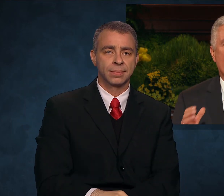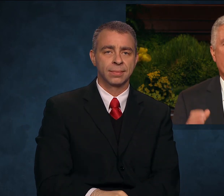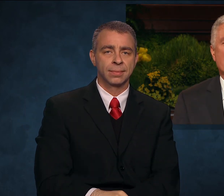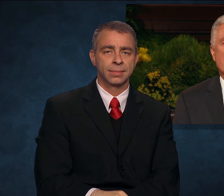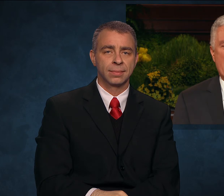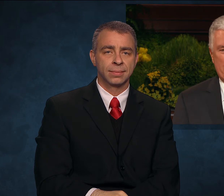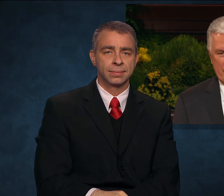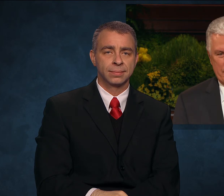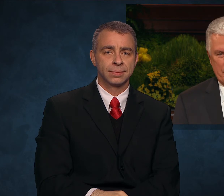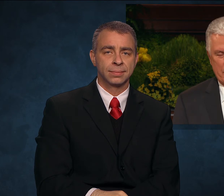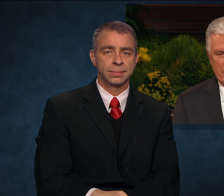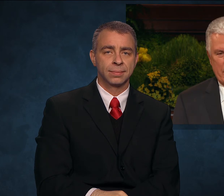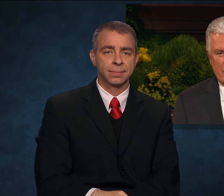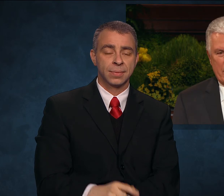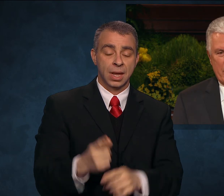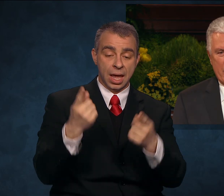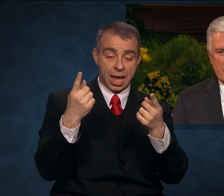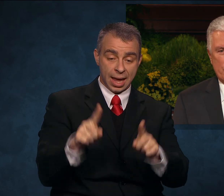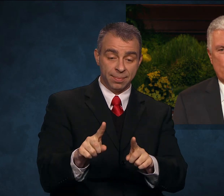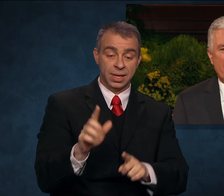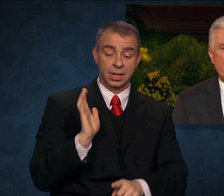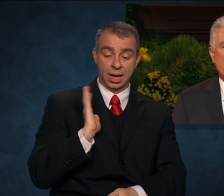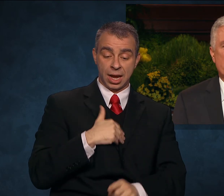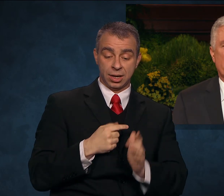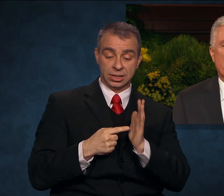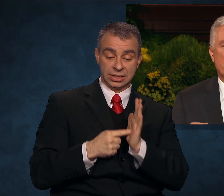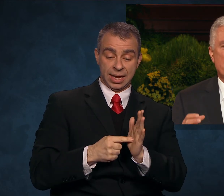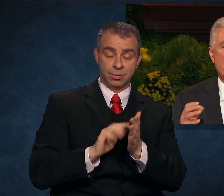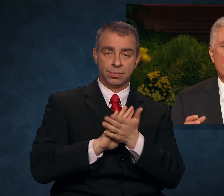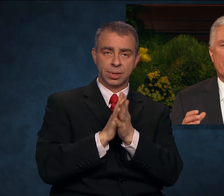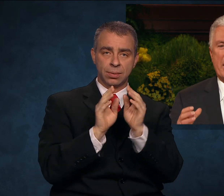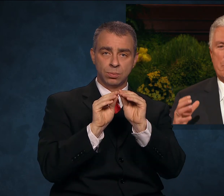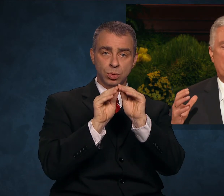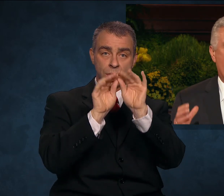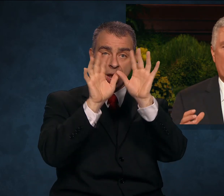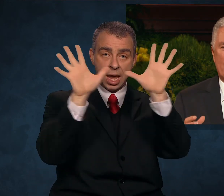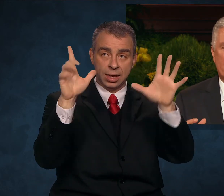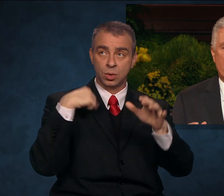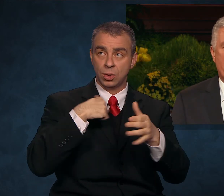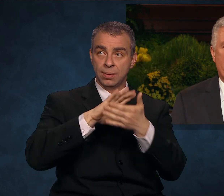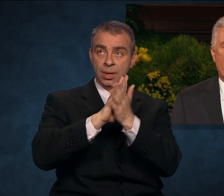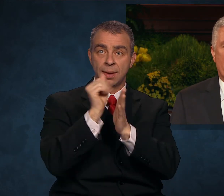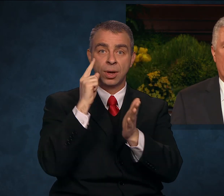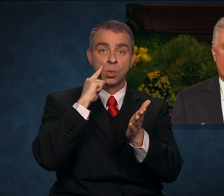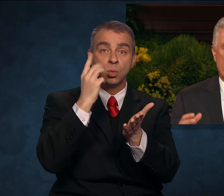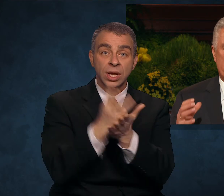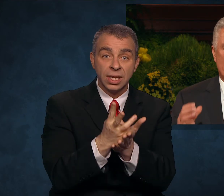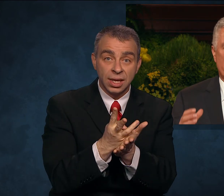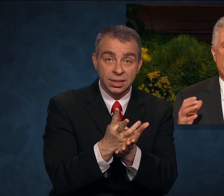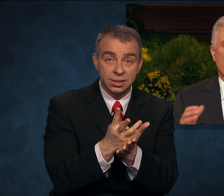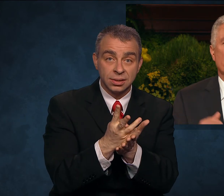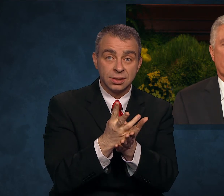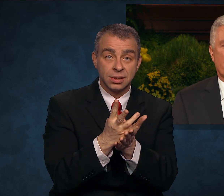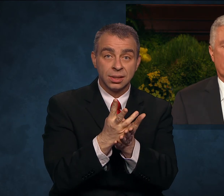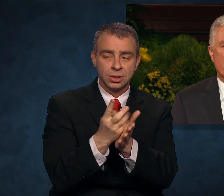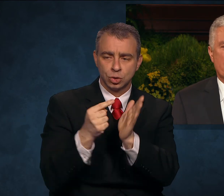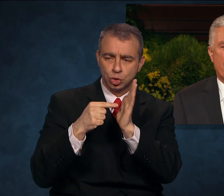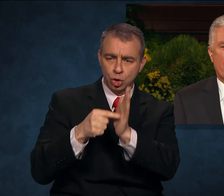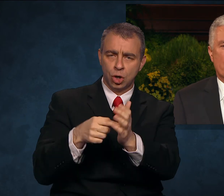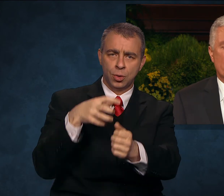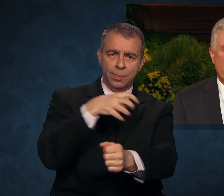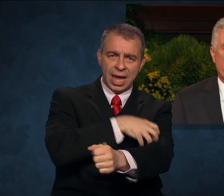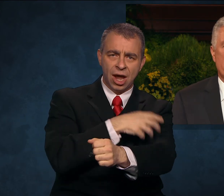of our example as a witness to the beauty and power of restored truth,